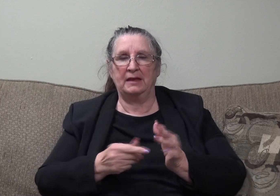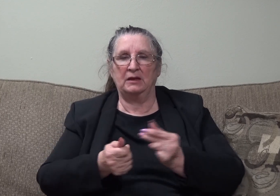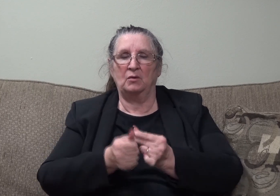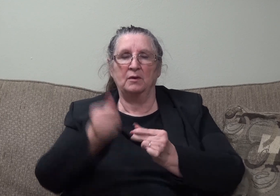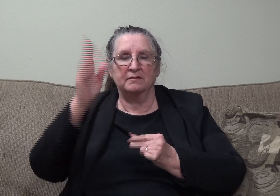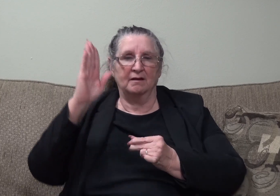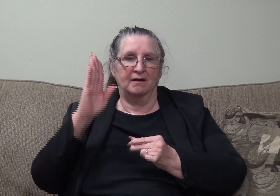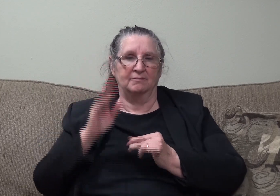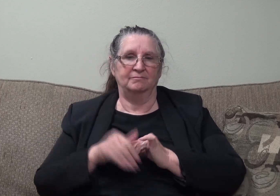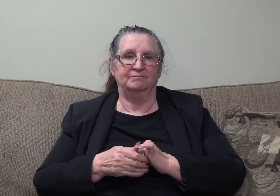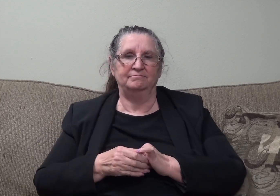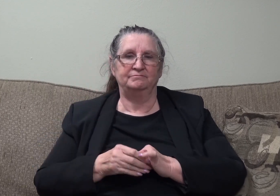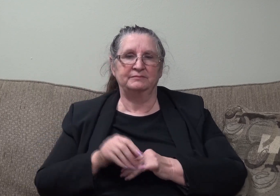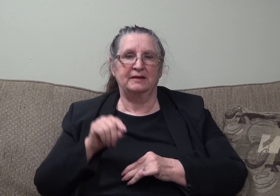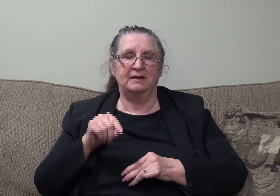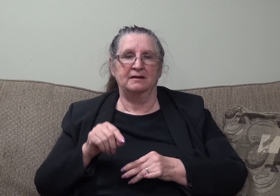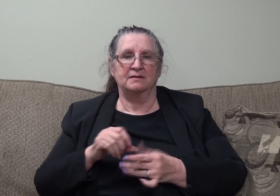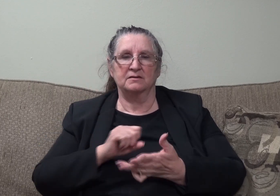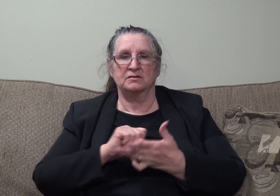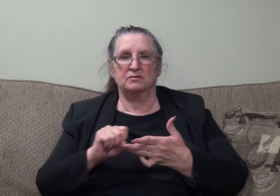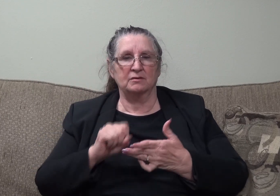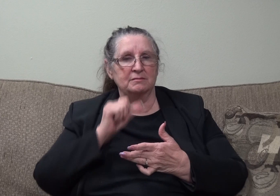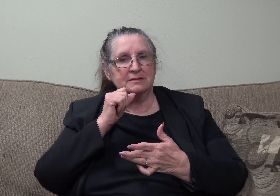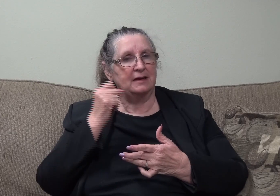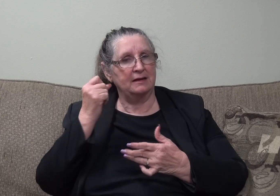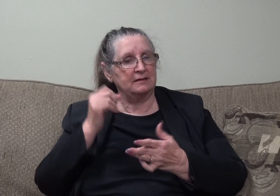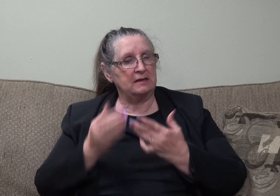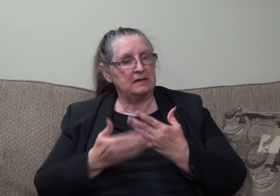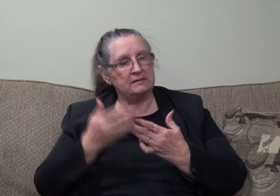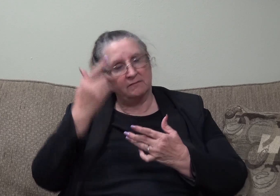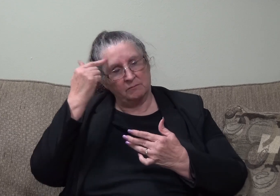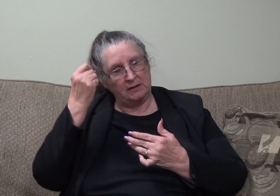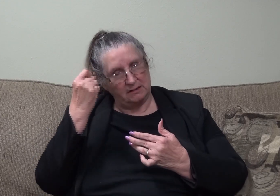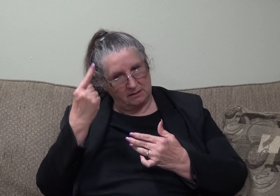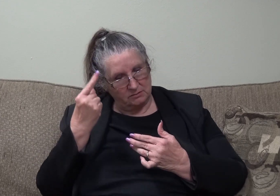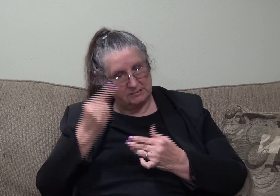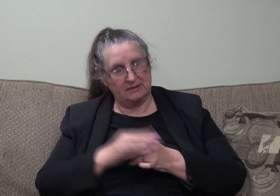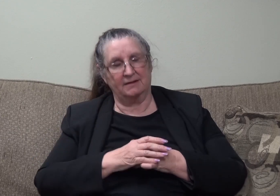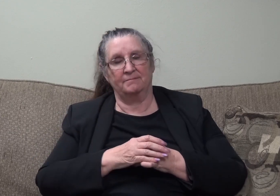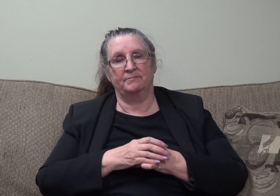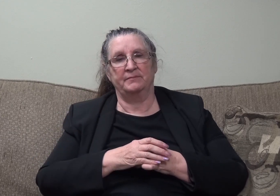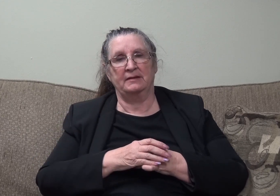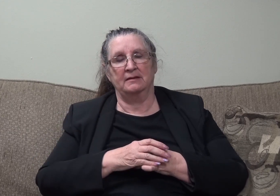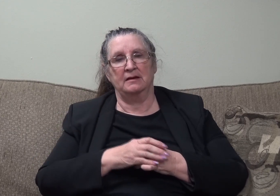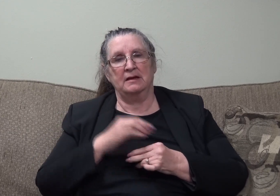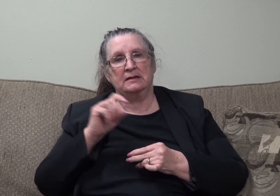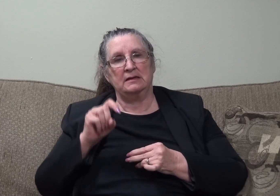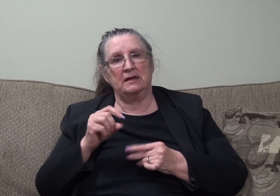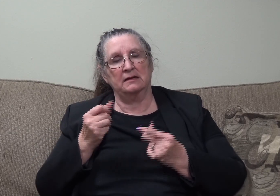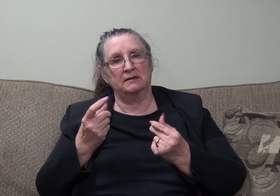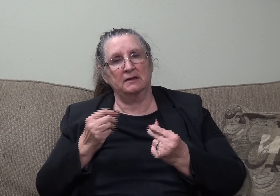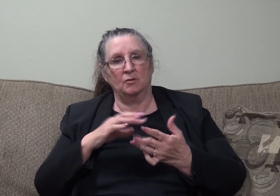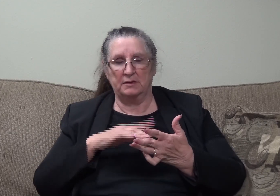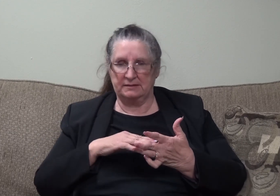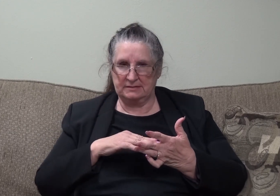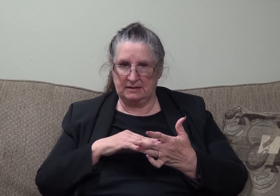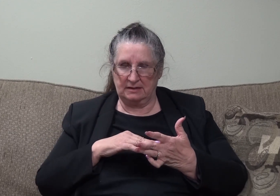this scripture wasn't so easy for me to understand. It took a little bit of a study and